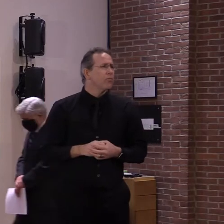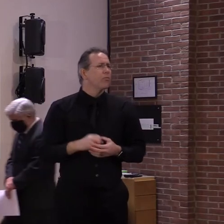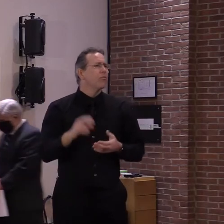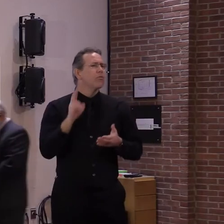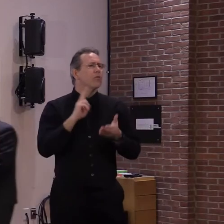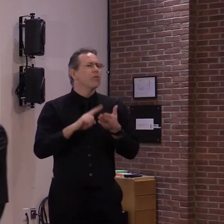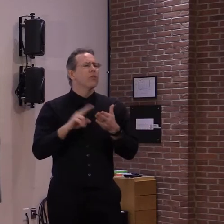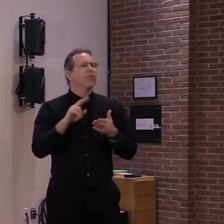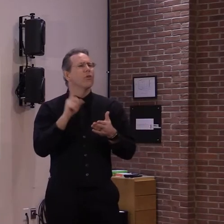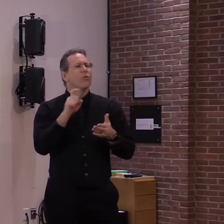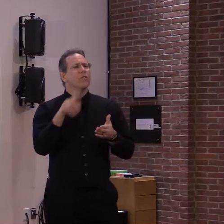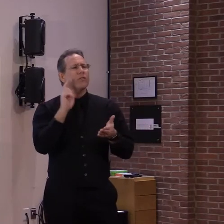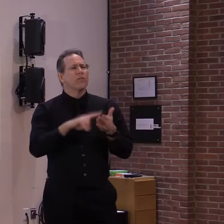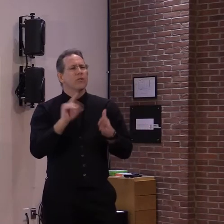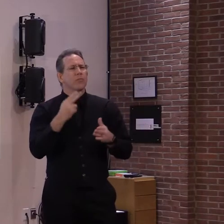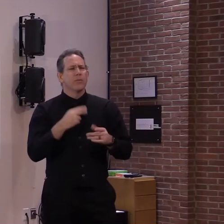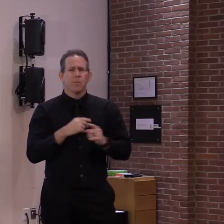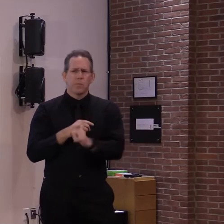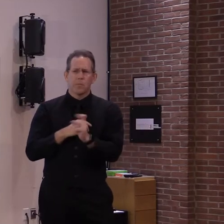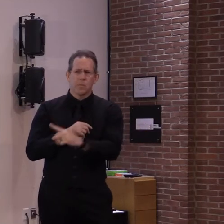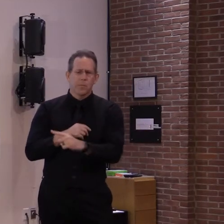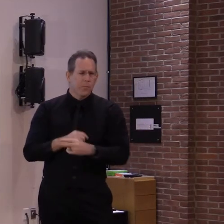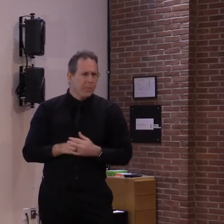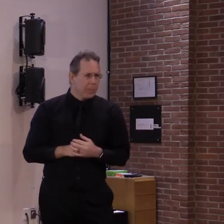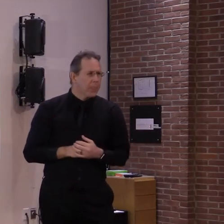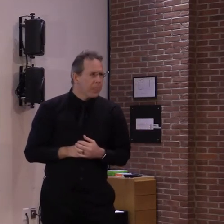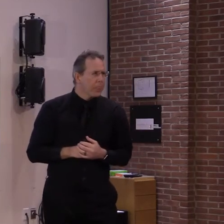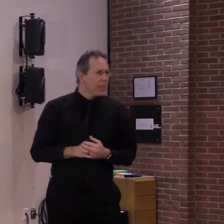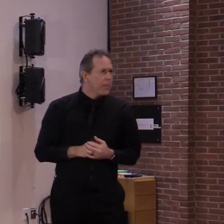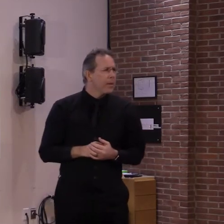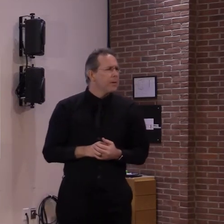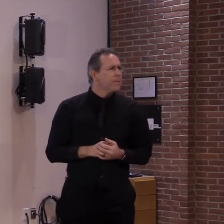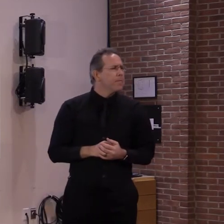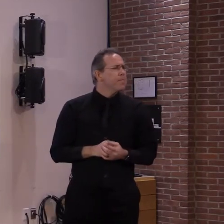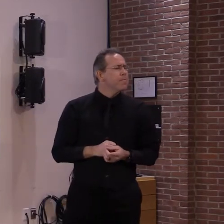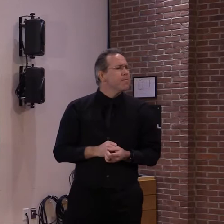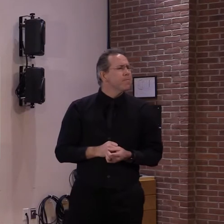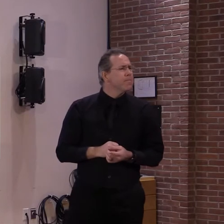March is when the 65 and up might start getting vaccines?